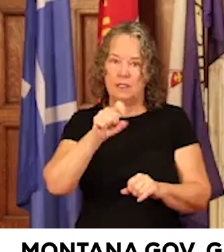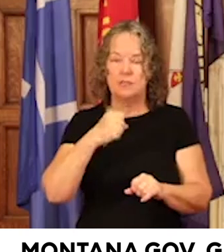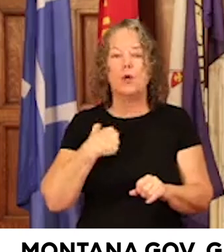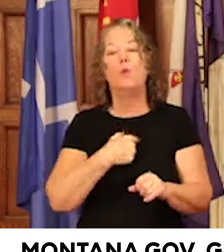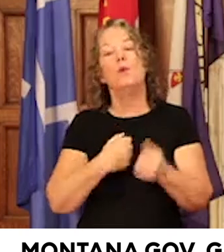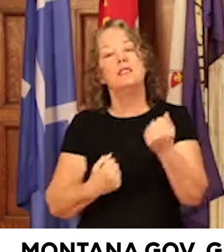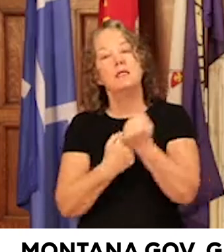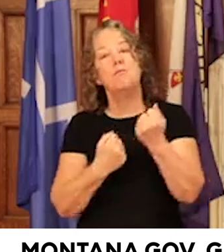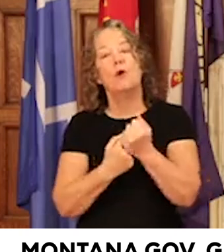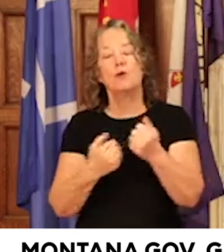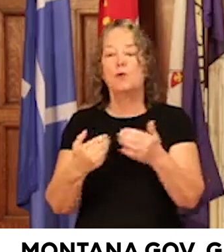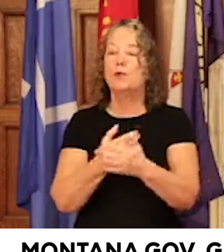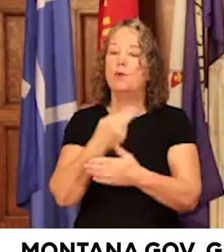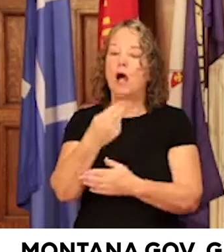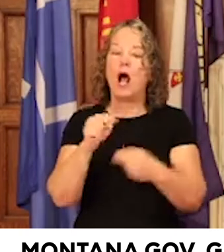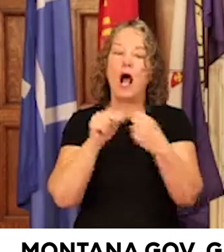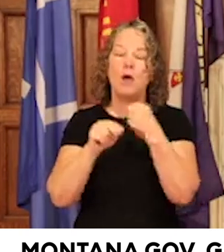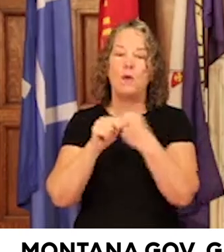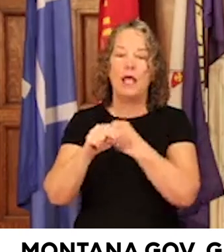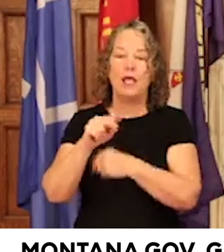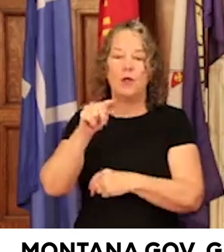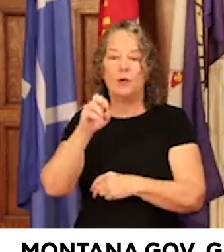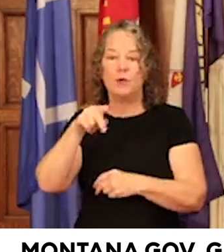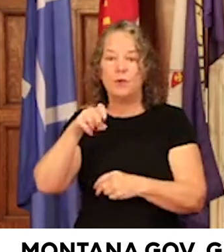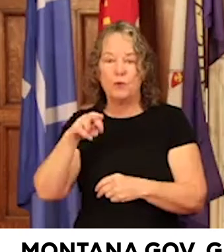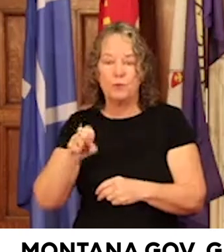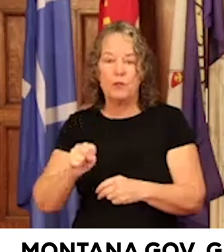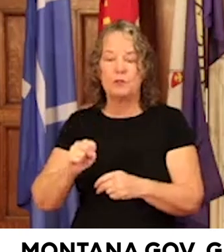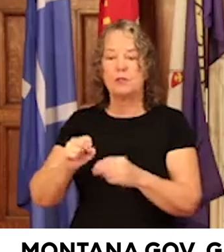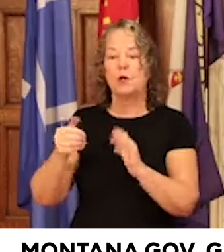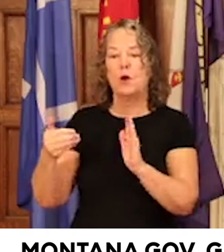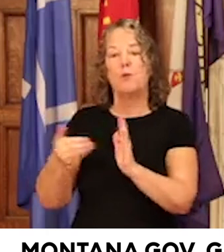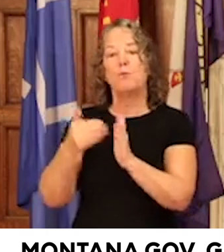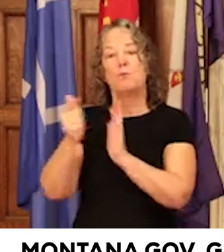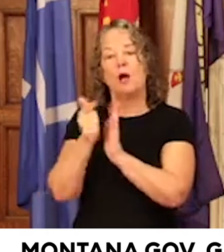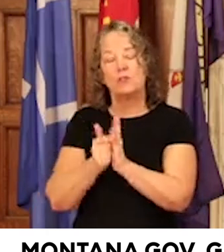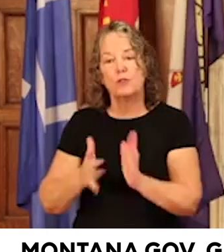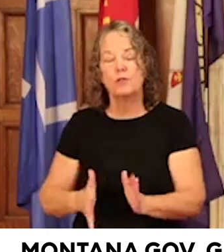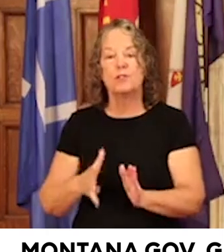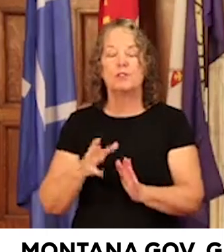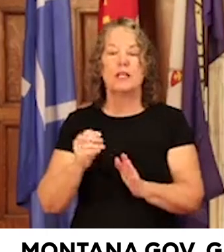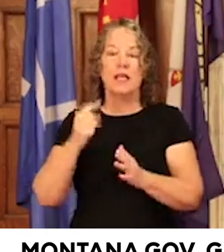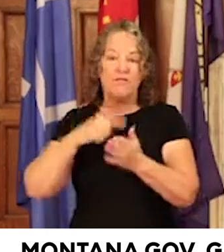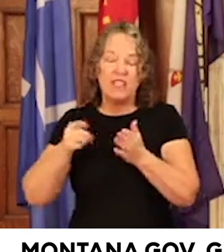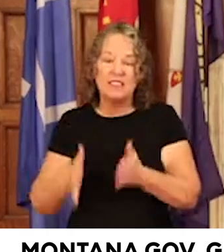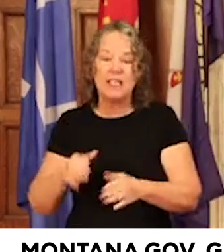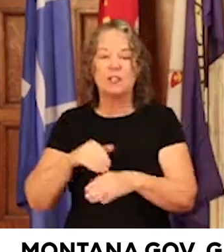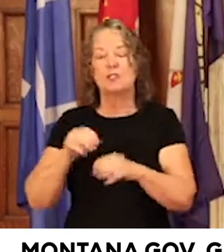funds new highway patrol troopers, prosecutors, and criminal investigators at the Montana Department of Justice.